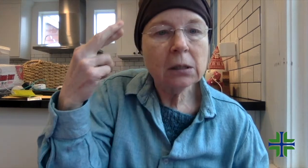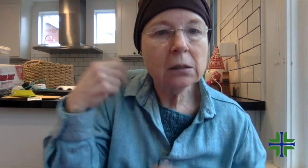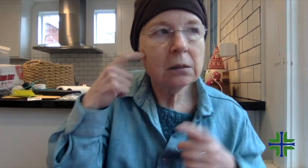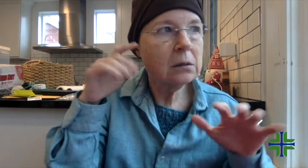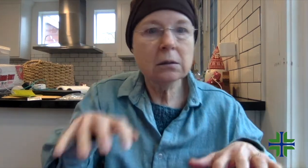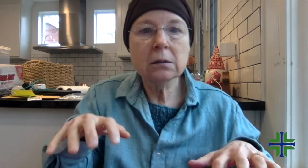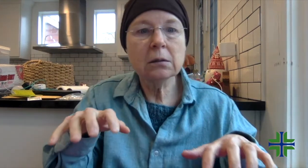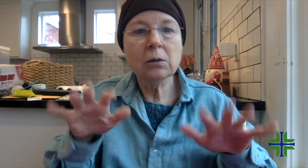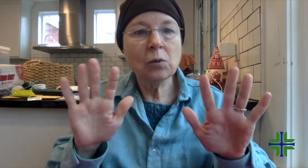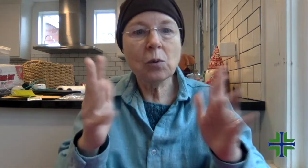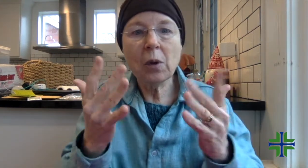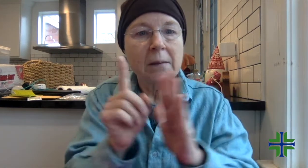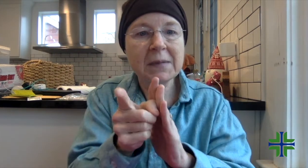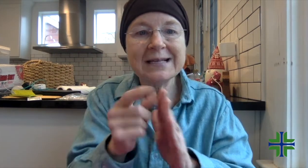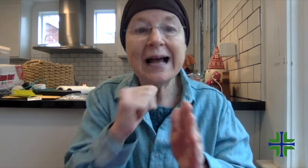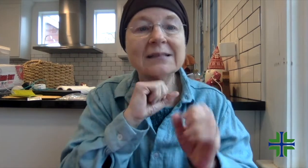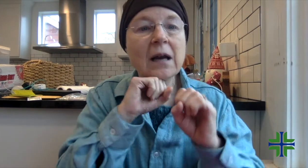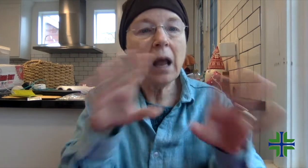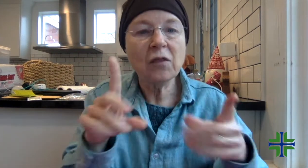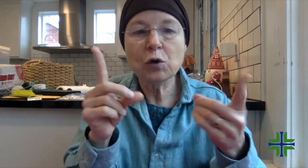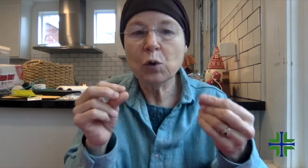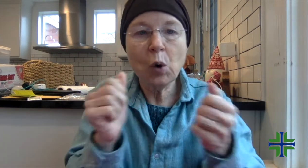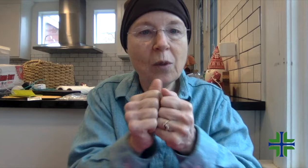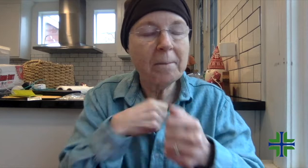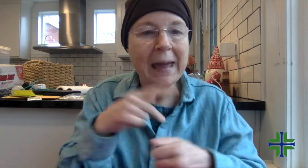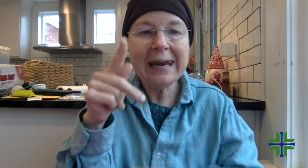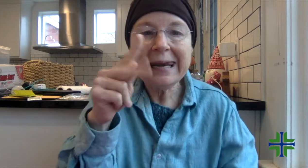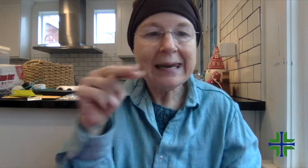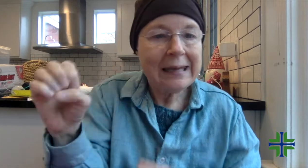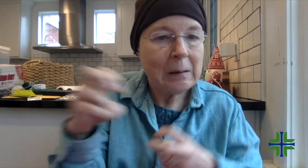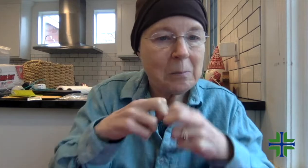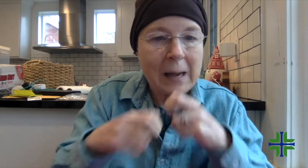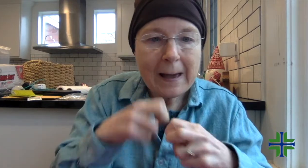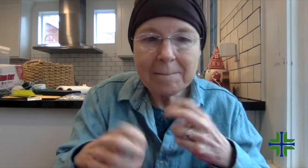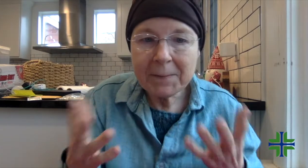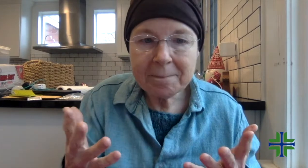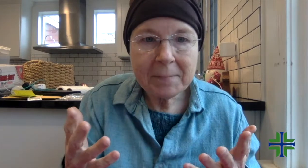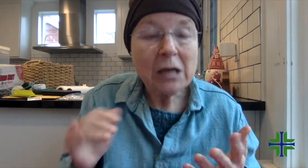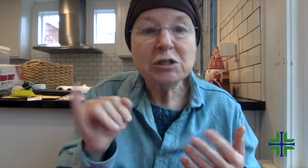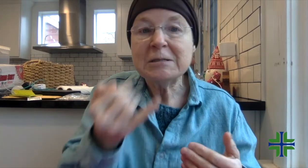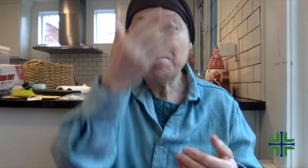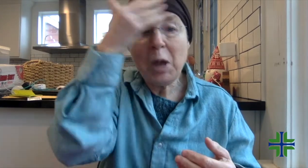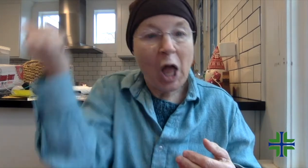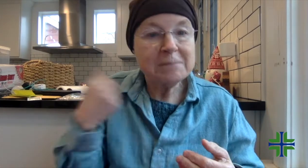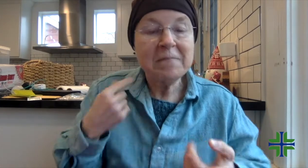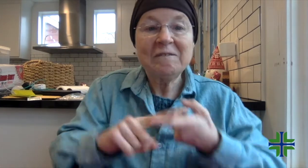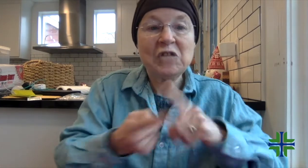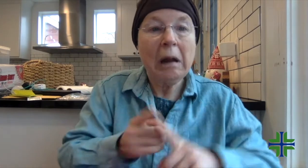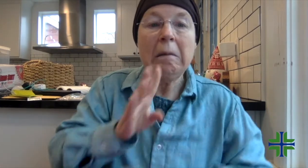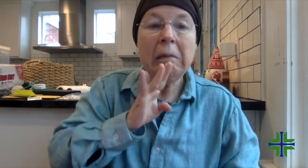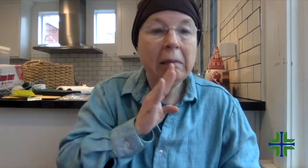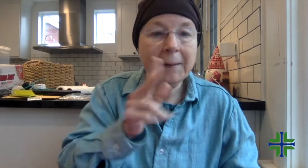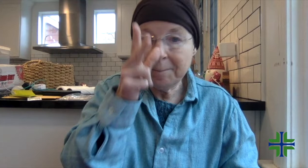he labeled us and assumed we were mentally retarded. I was like, what? Wait a minute. That's got nothing to do with my knee